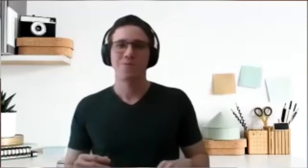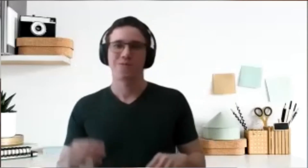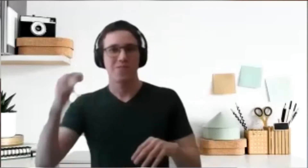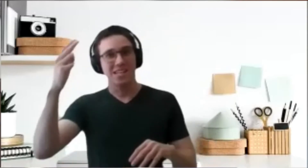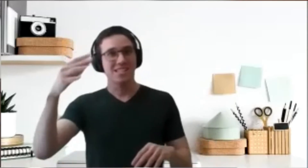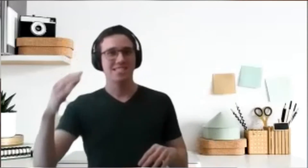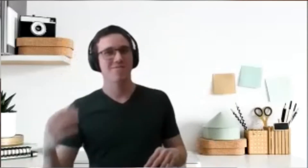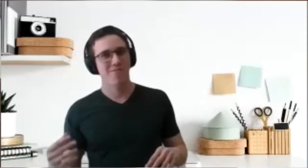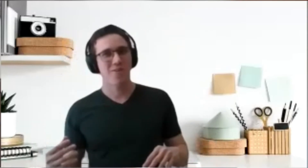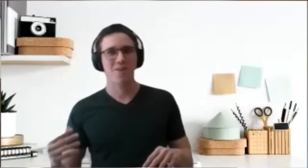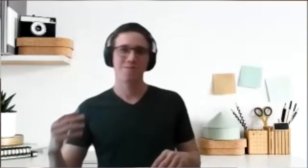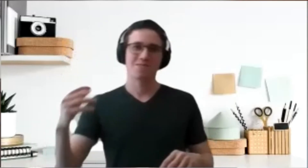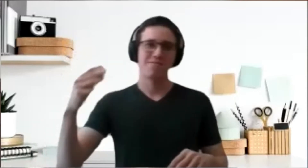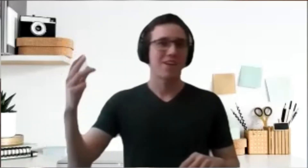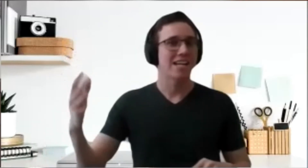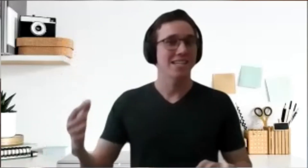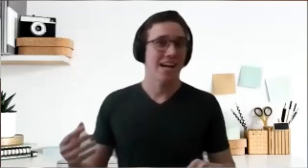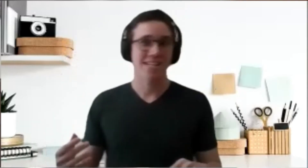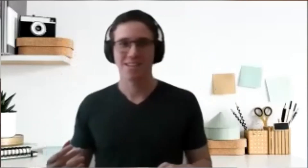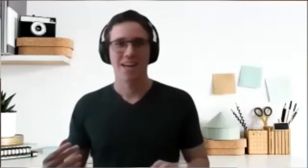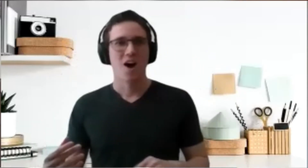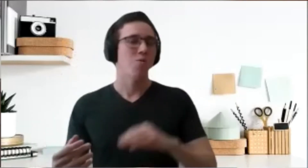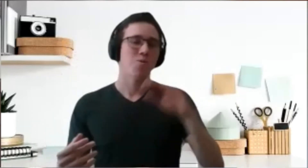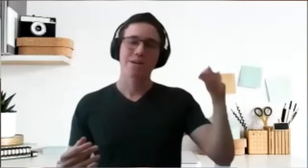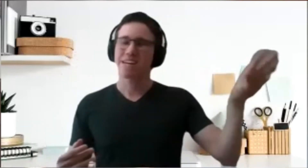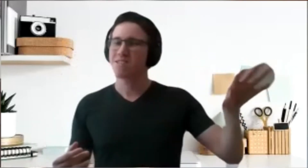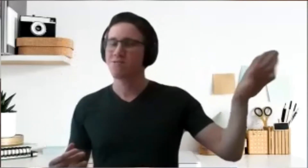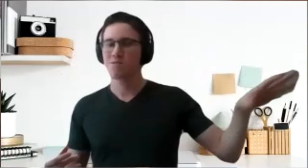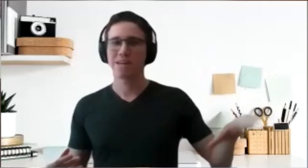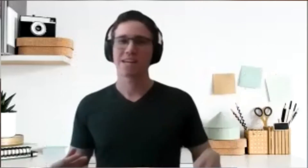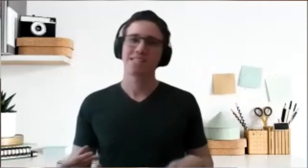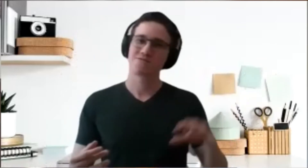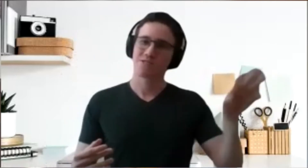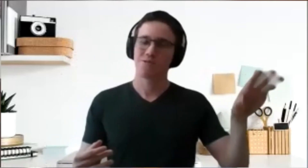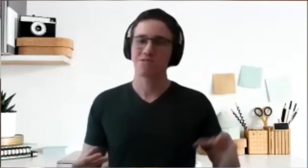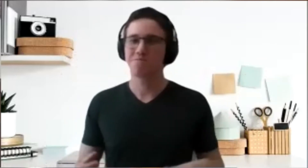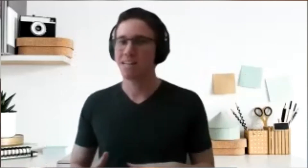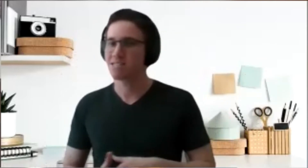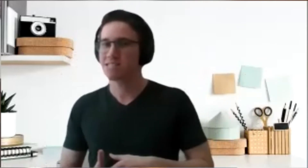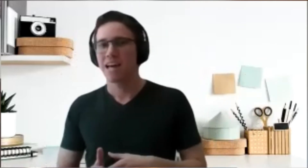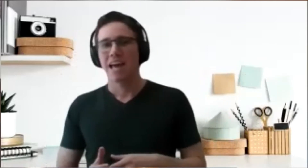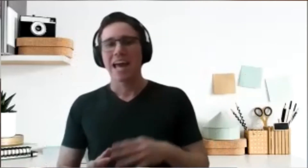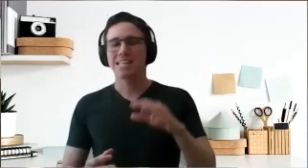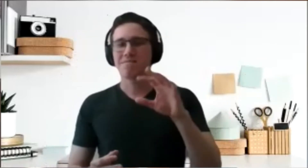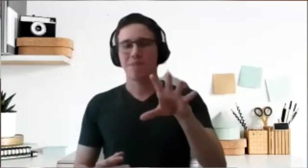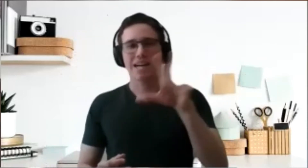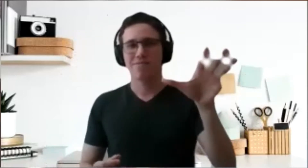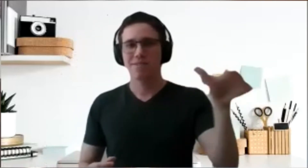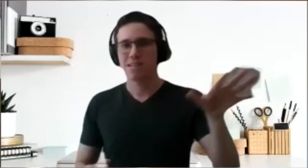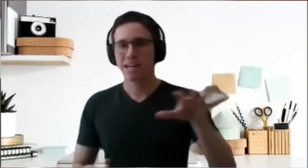filling some phone on a Friday night, or working on the weekends for Toastmasters and that might feel like